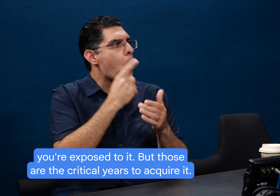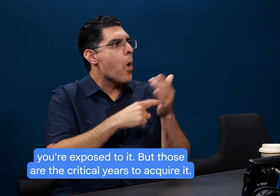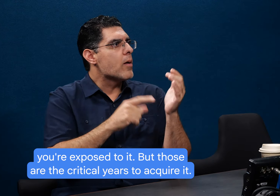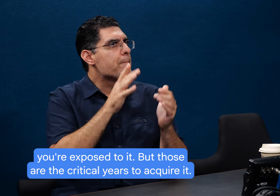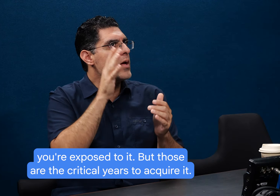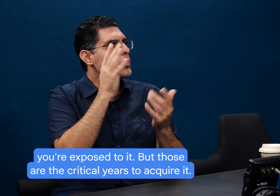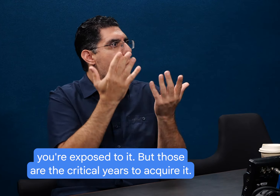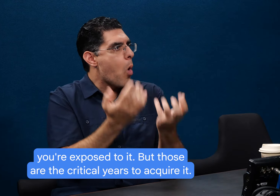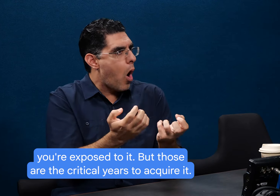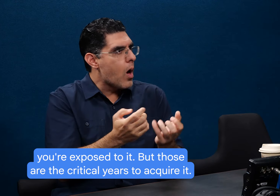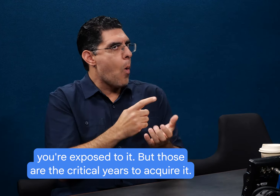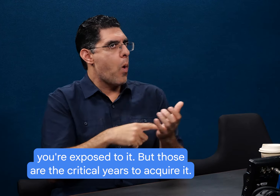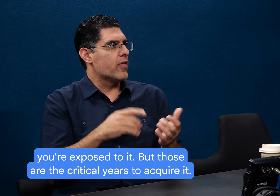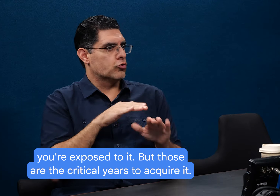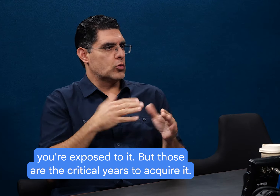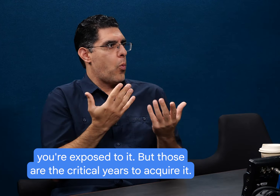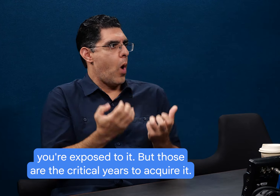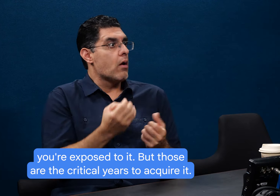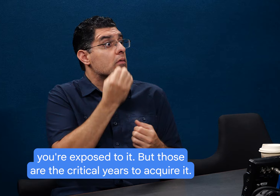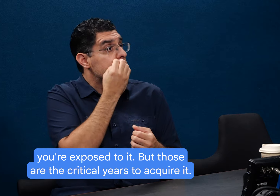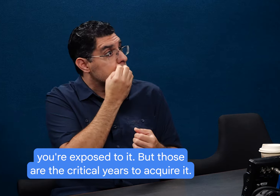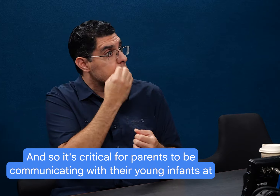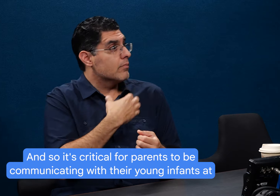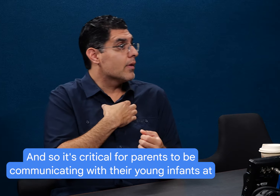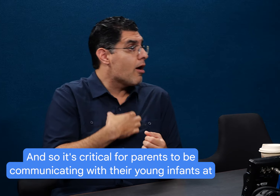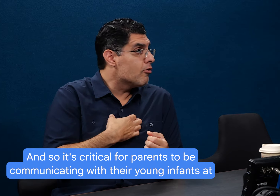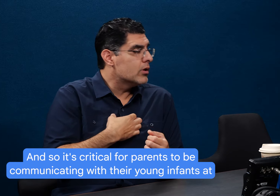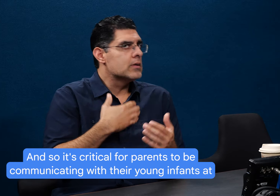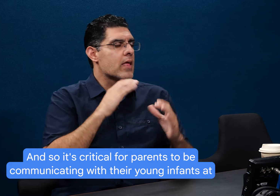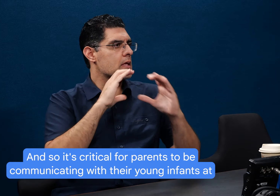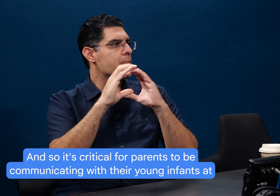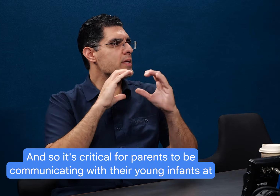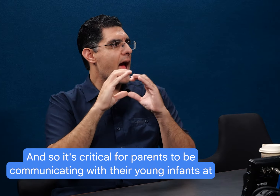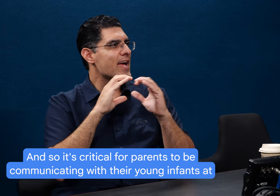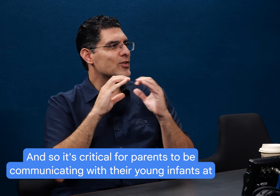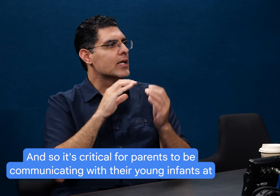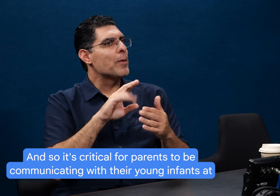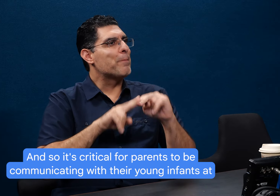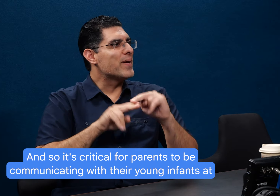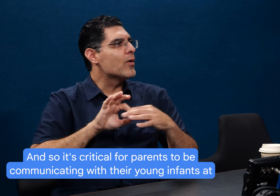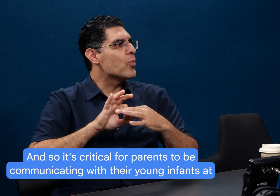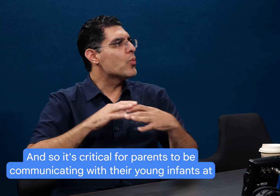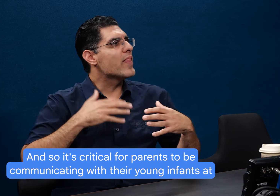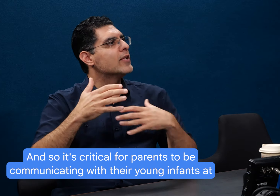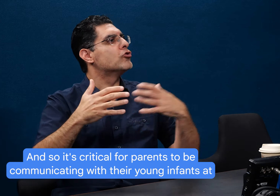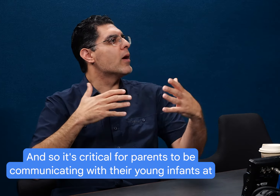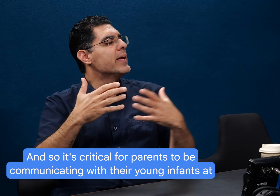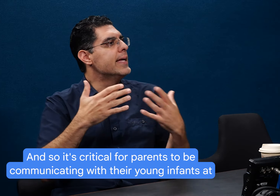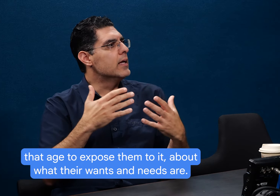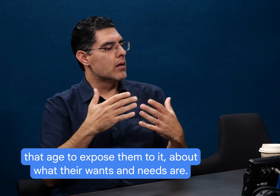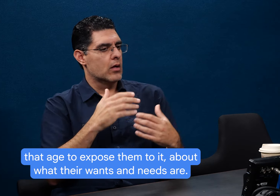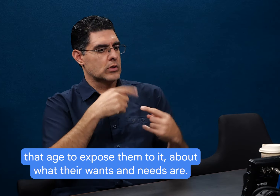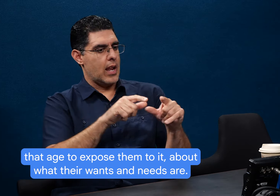those are the critical years to acquire it. And so it's critical for parents to be communicating with their young